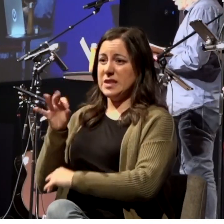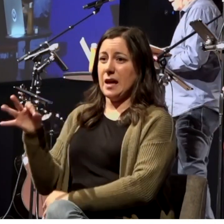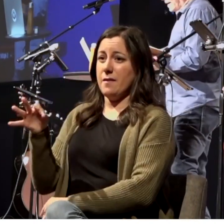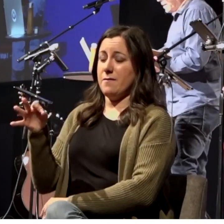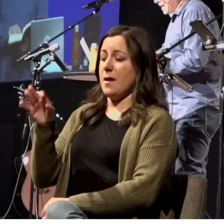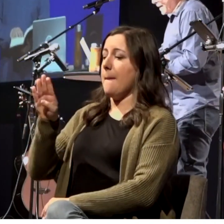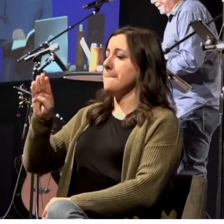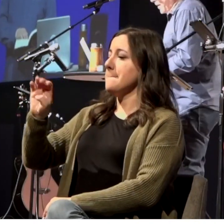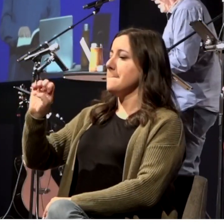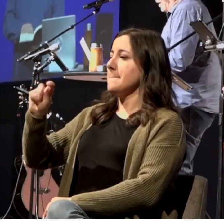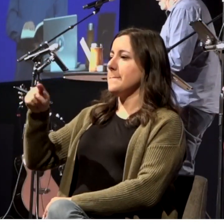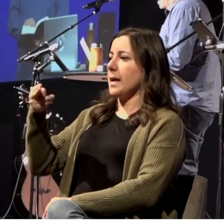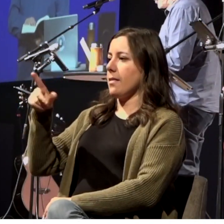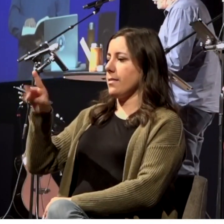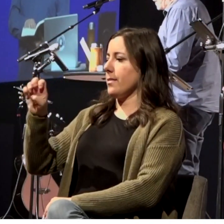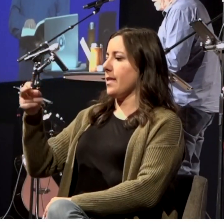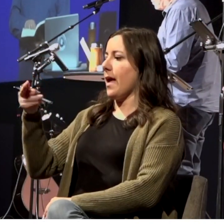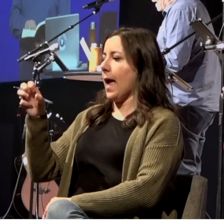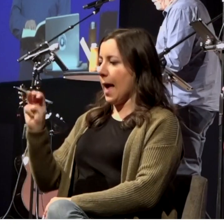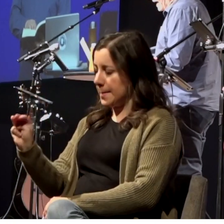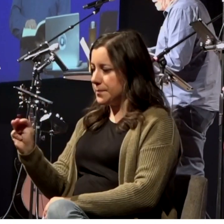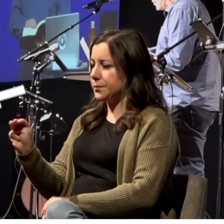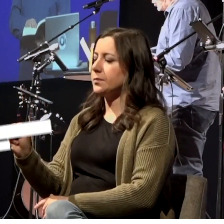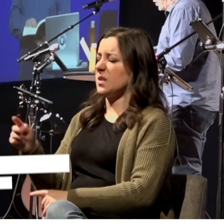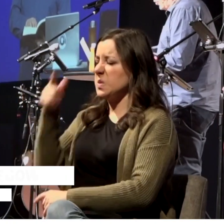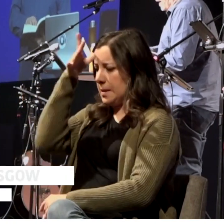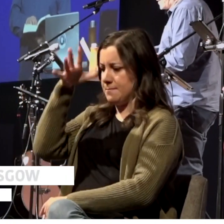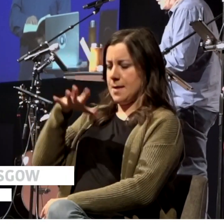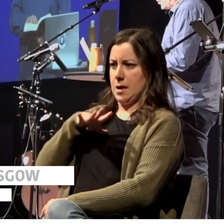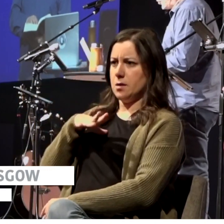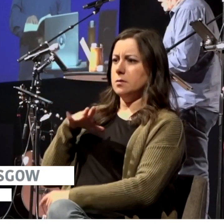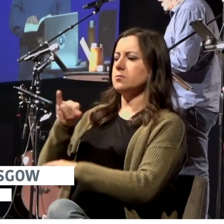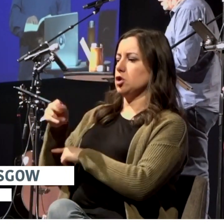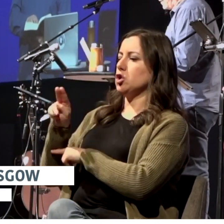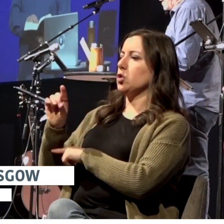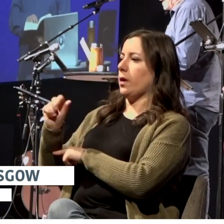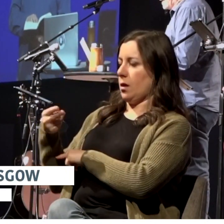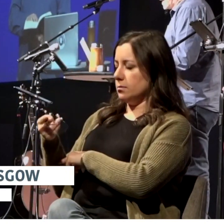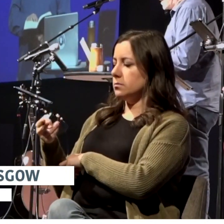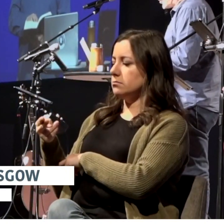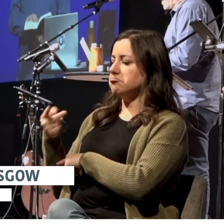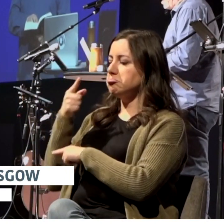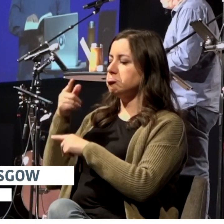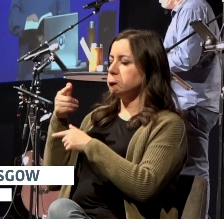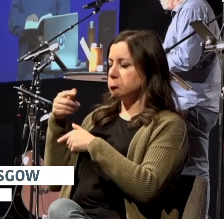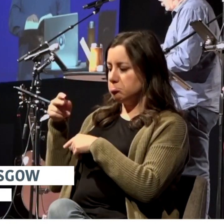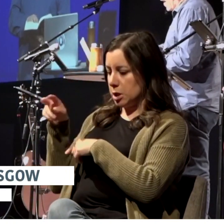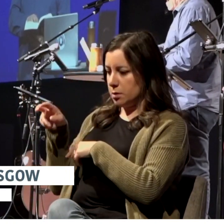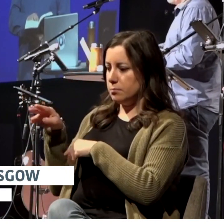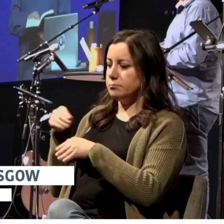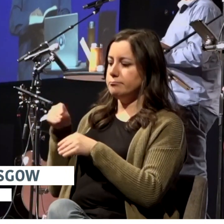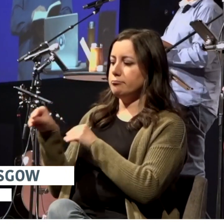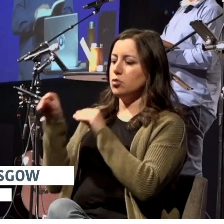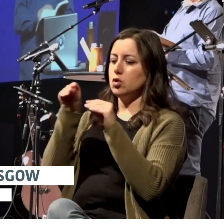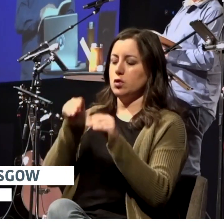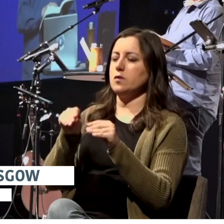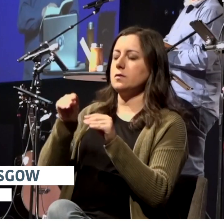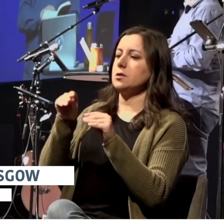ironic in a minute. A certain man of Bethlehem, Judah, went to dwell in the country of Moab. Now, Moab